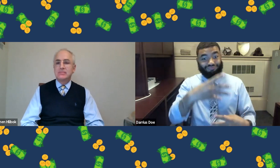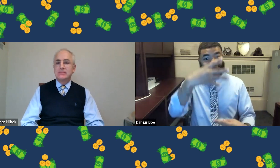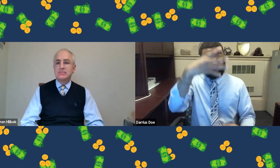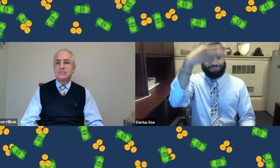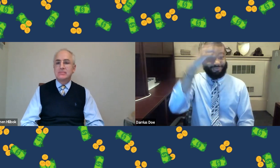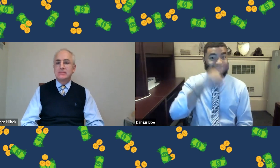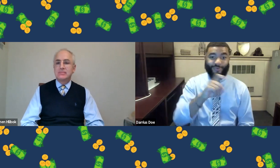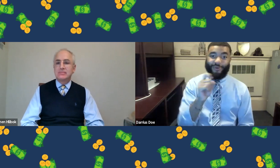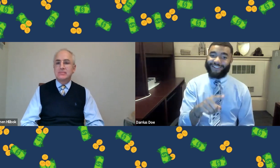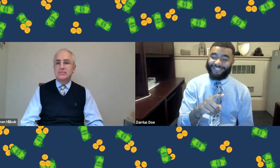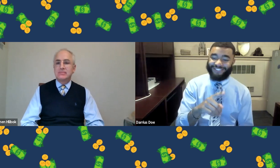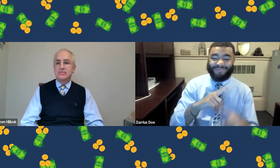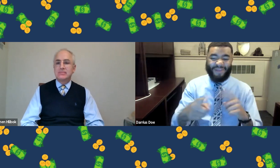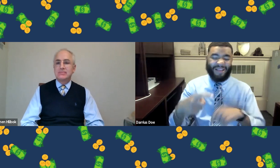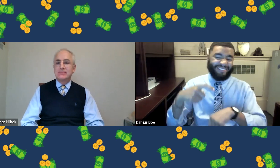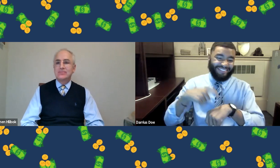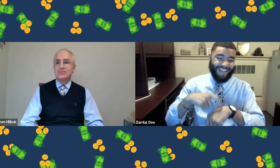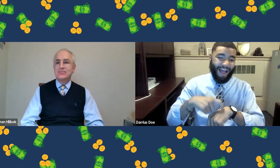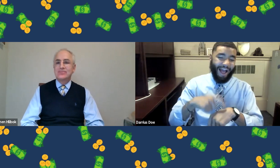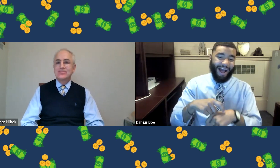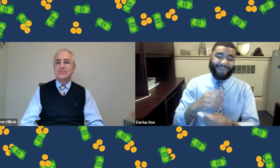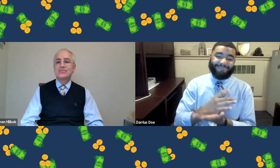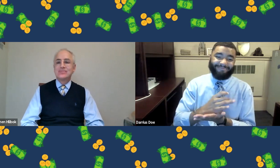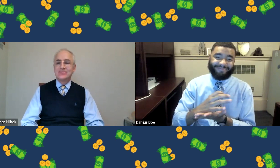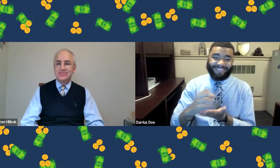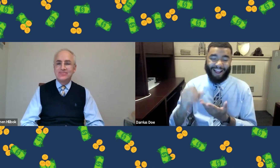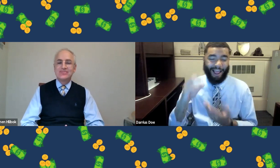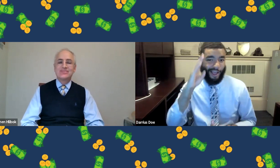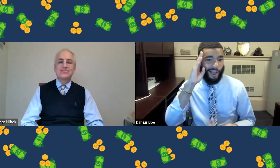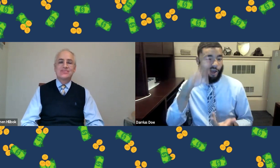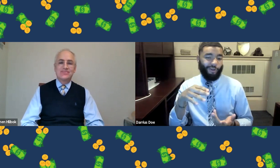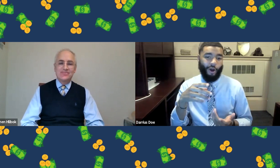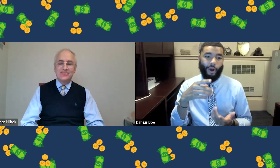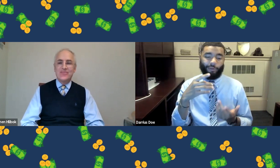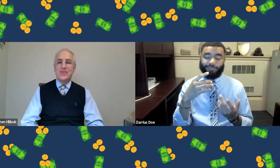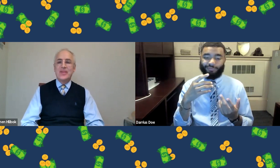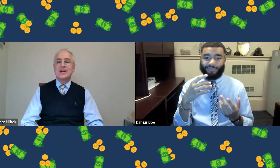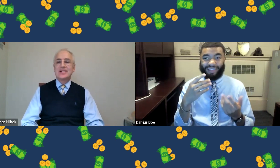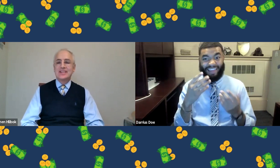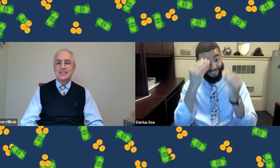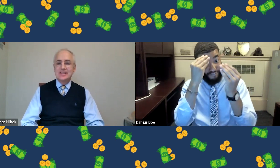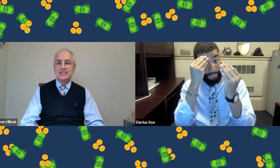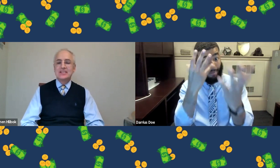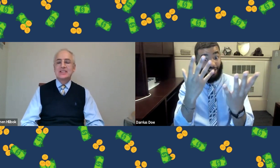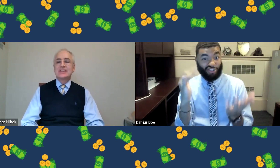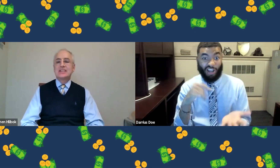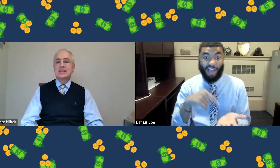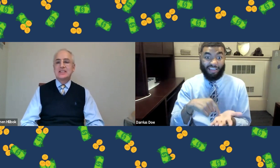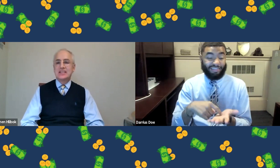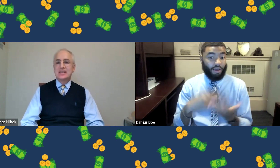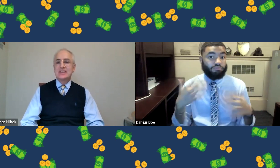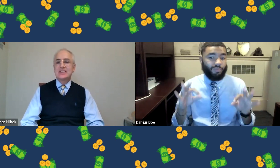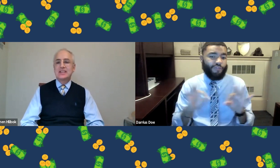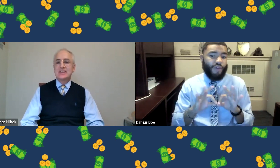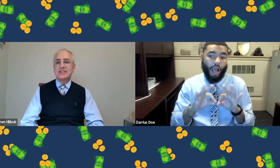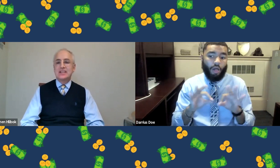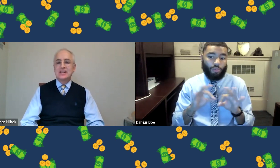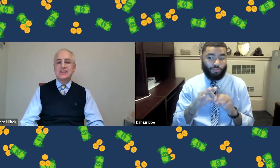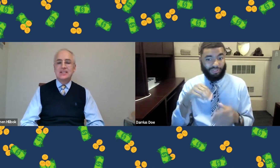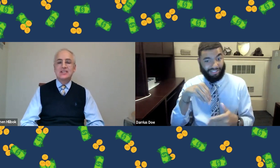Well, really, so many people have so many questions, but unfortunately, time has gotten away from us. And I know that information like